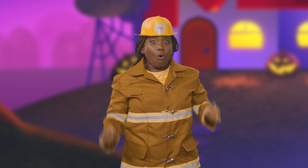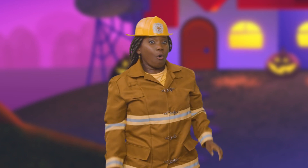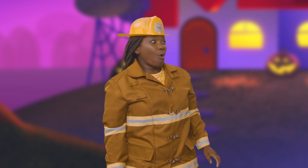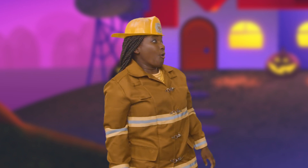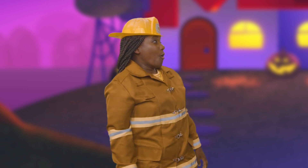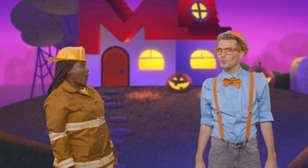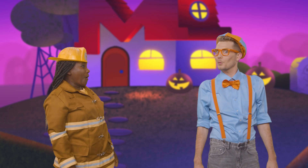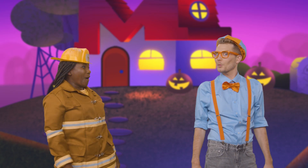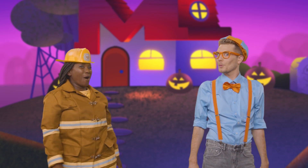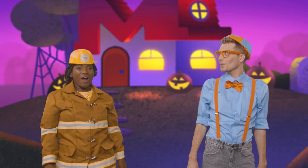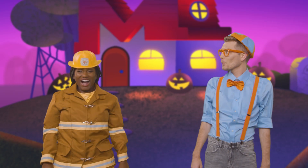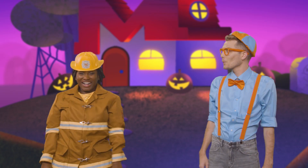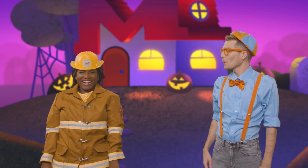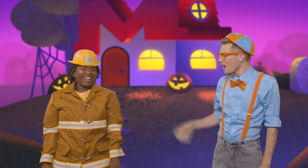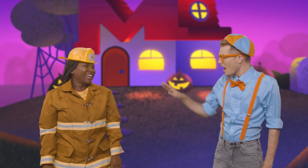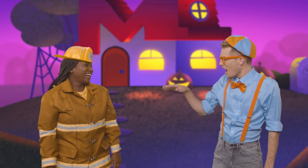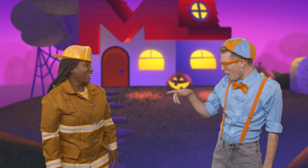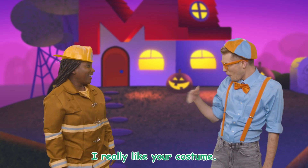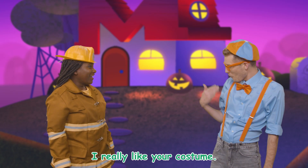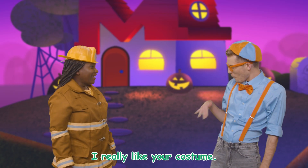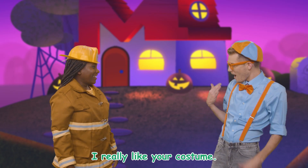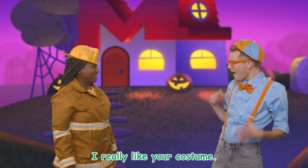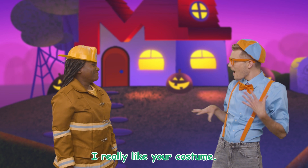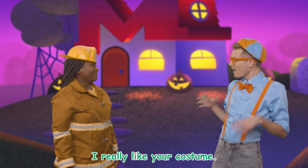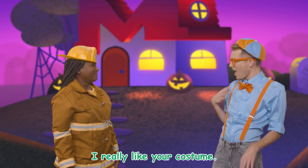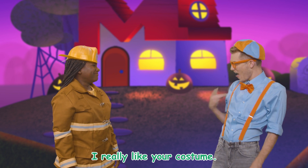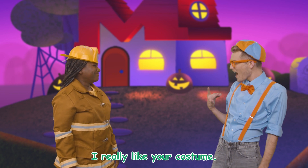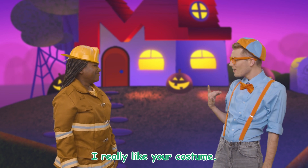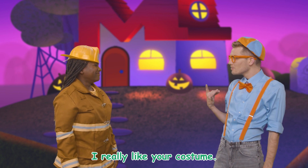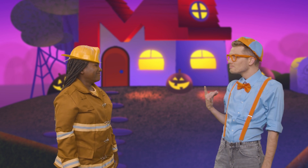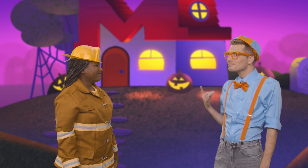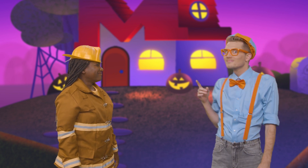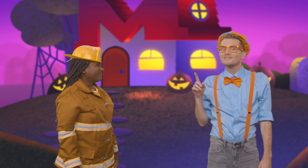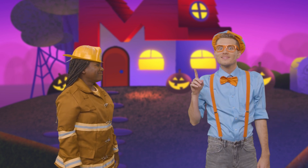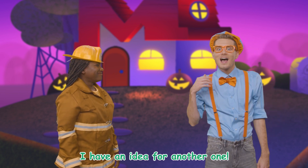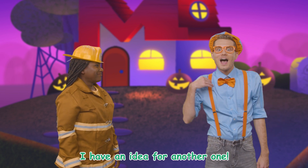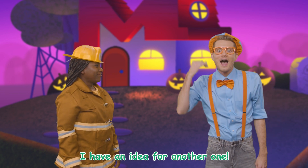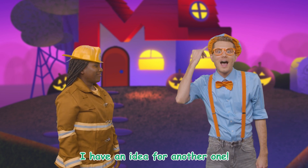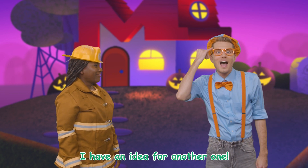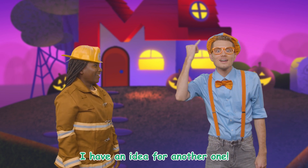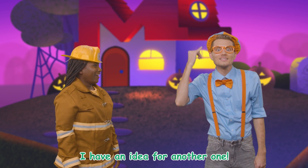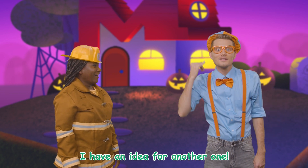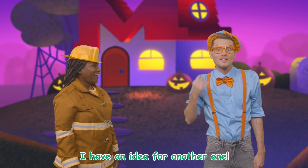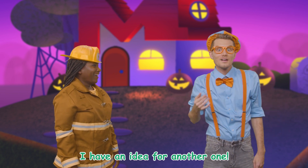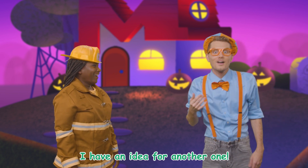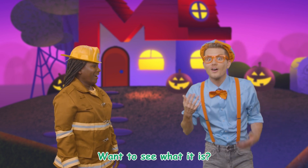Wow! Wow! I really like your costume! I have an idea for another one!